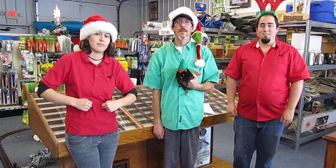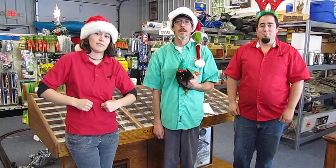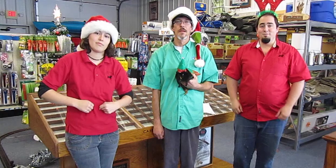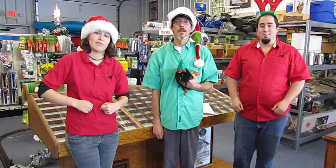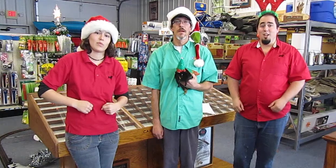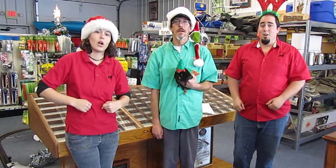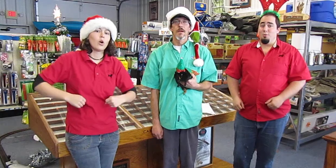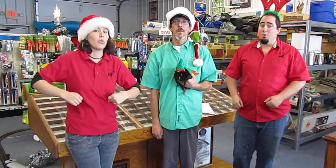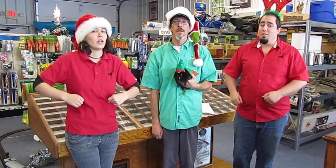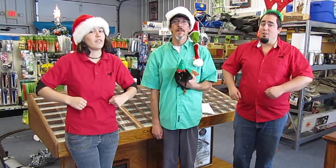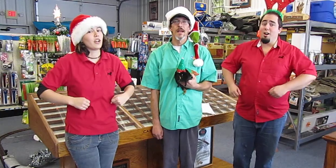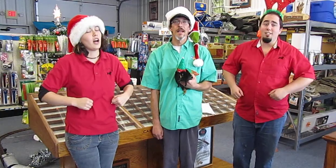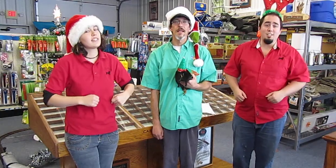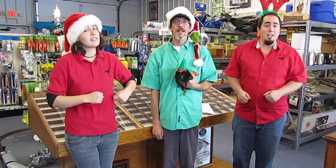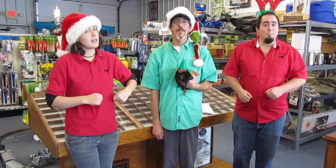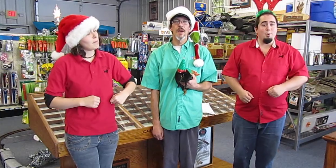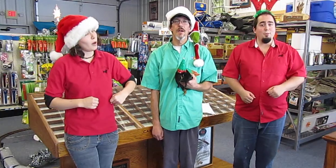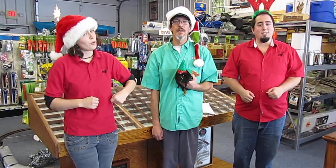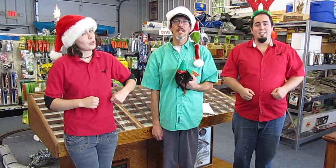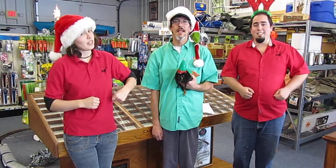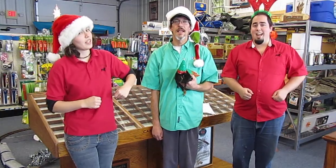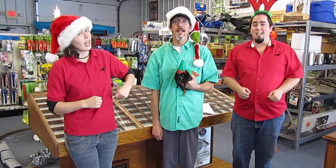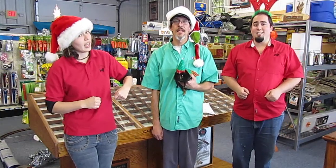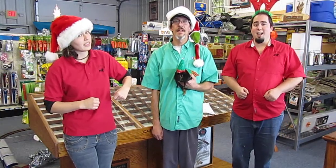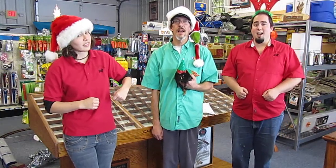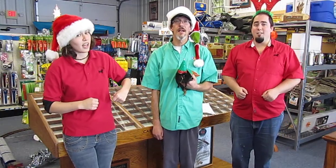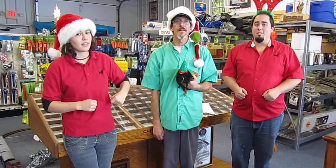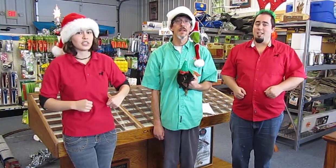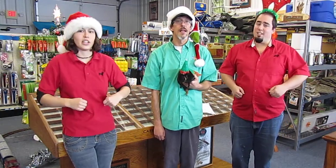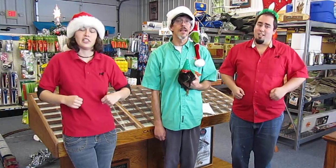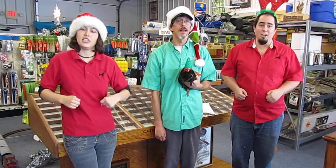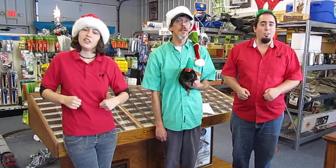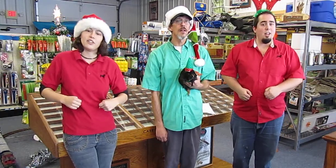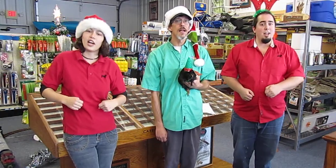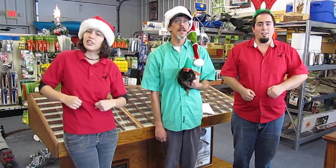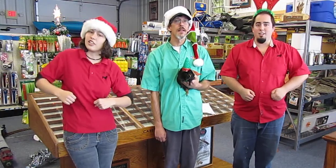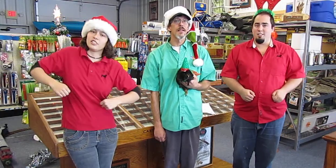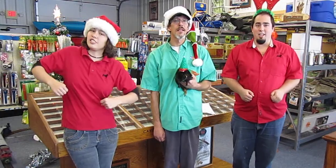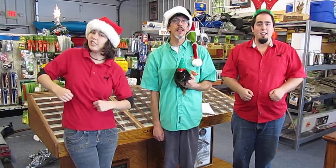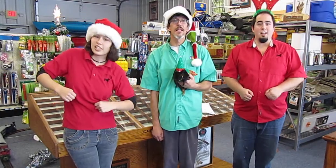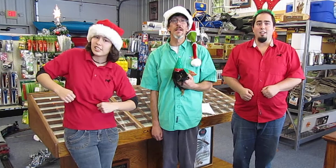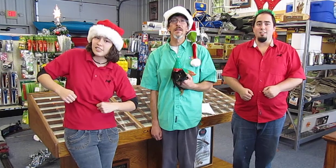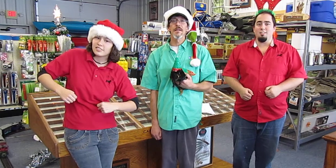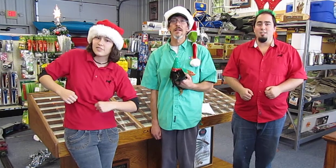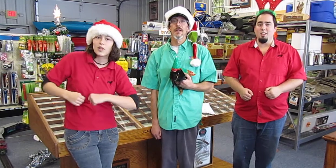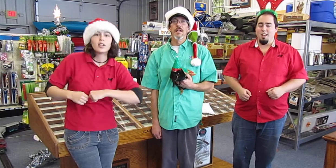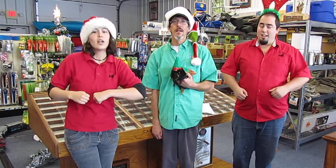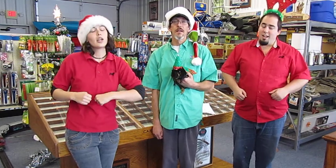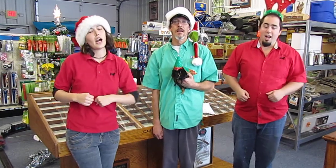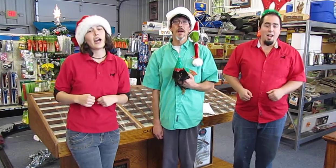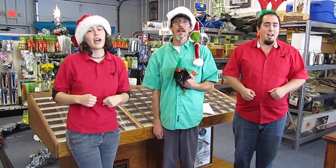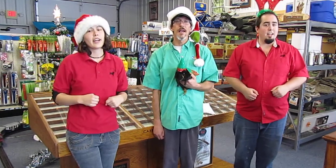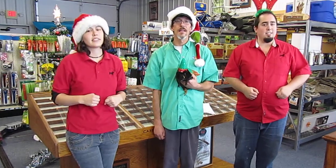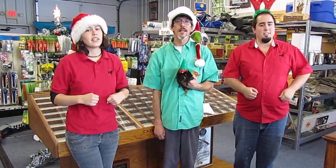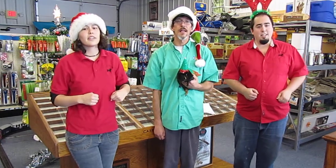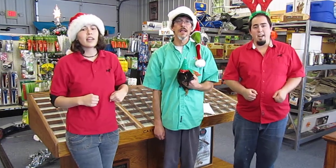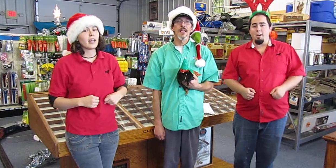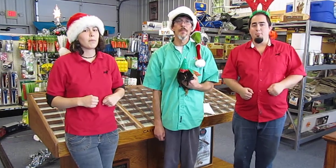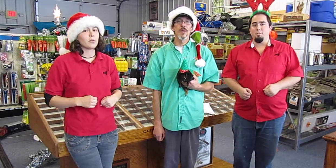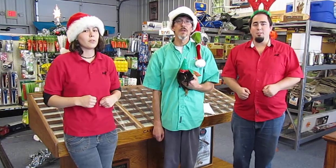We've got zippos and case knives and gear like the Dickens. Kayaks and campers